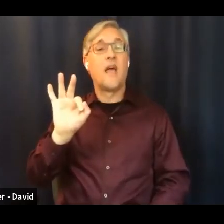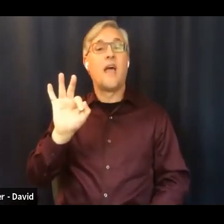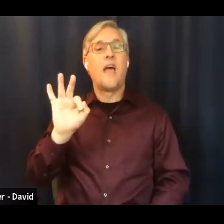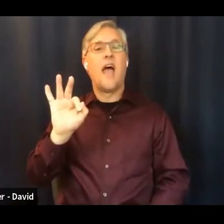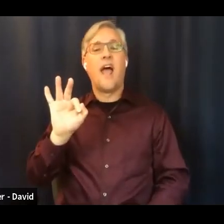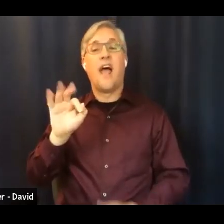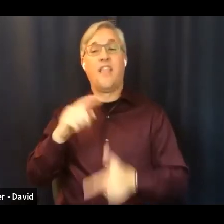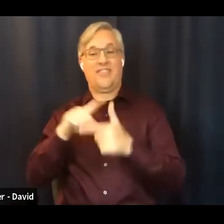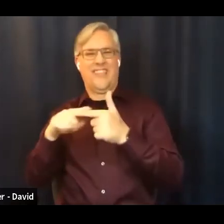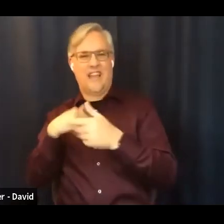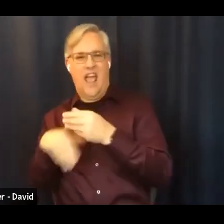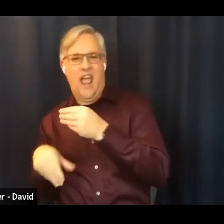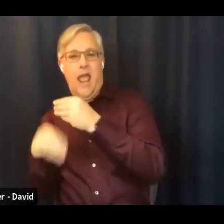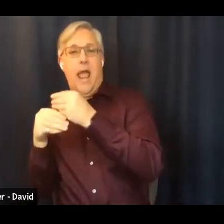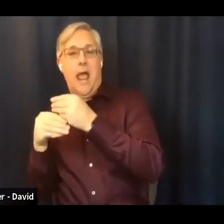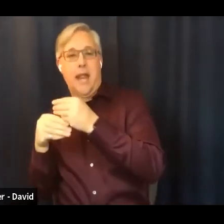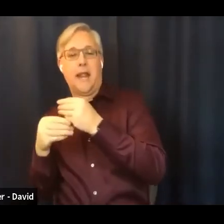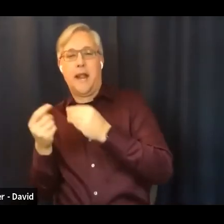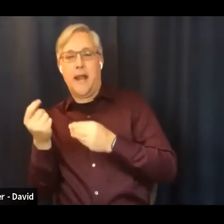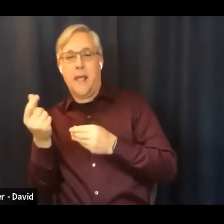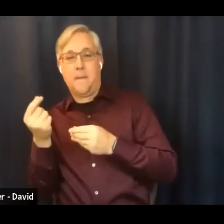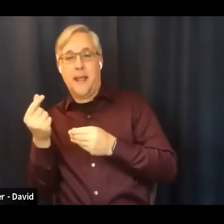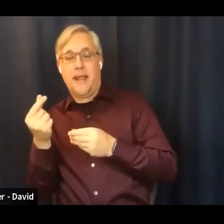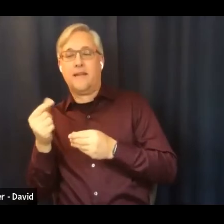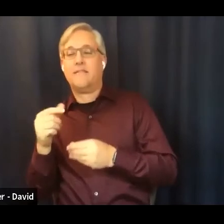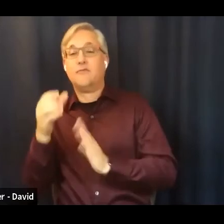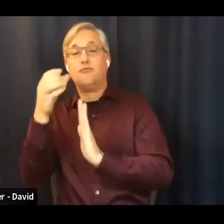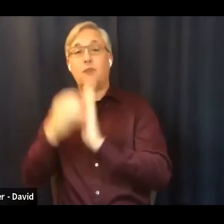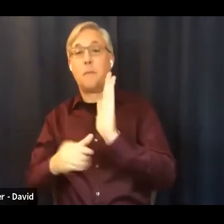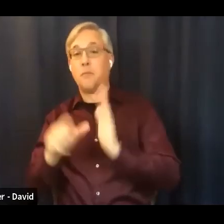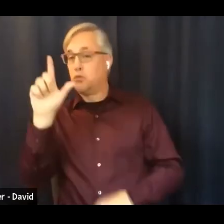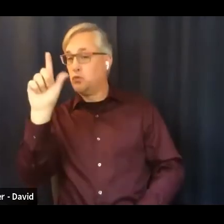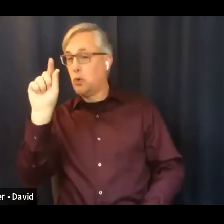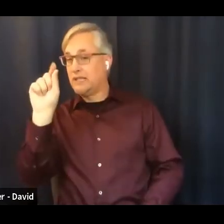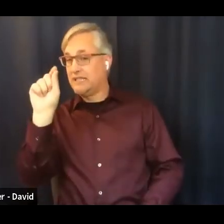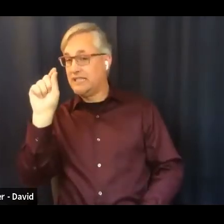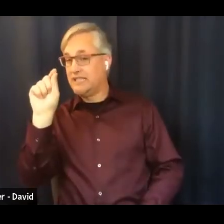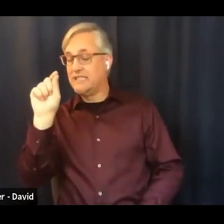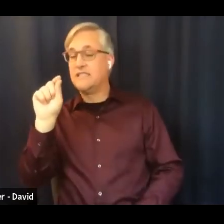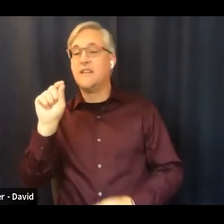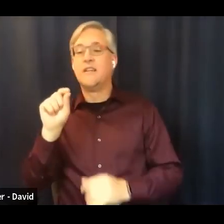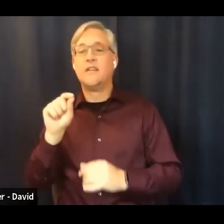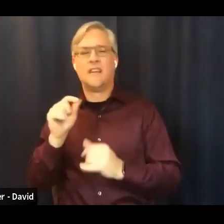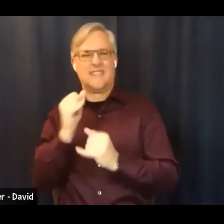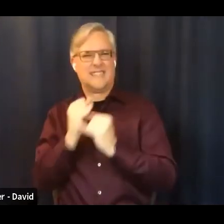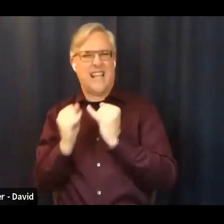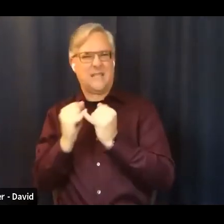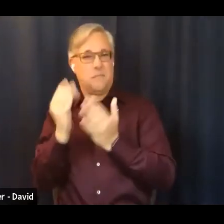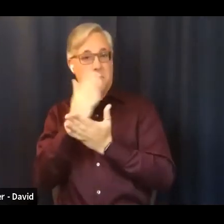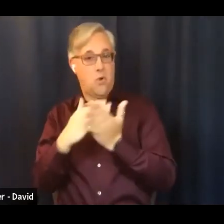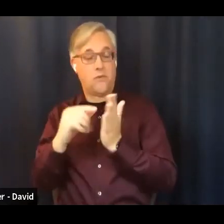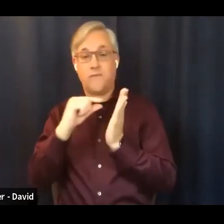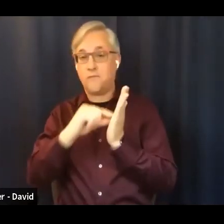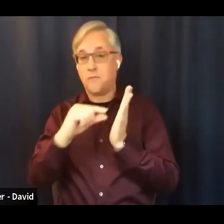just a little bit at the end of chapter 20 so it's chapter 20 verses 30 and 31